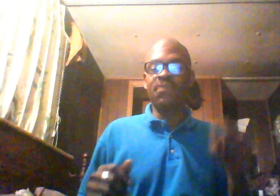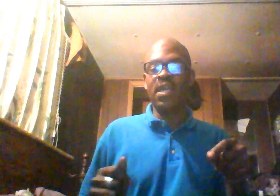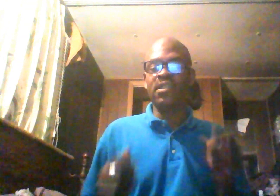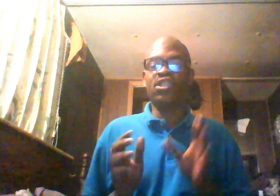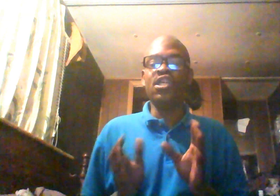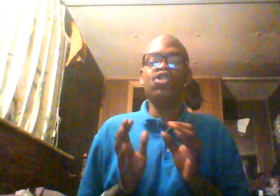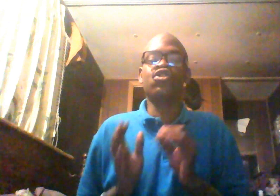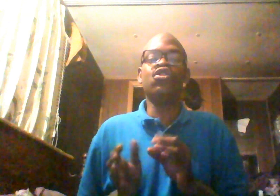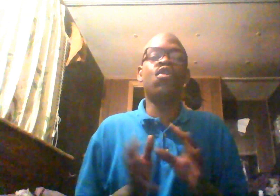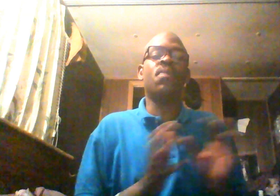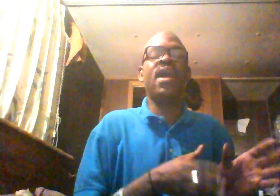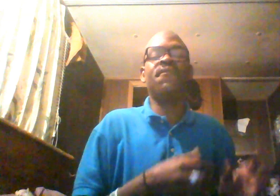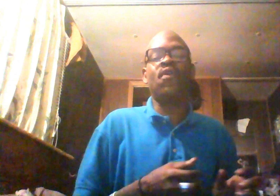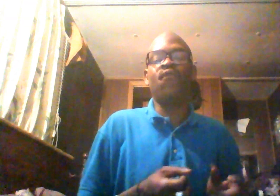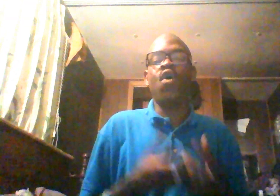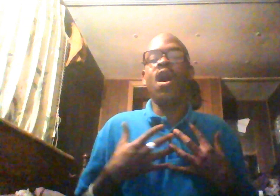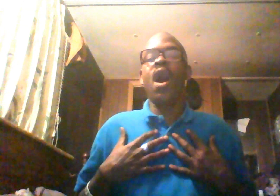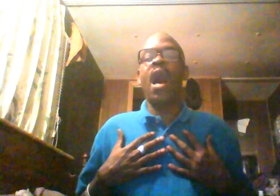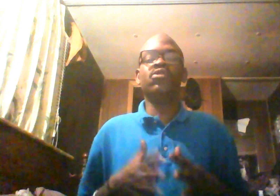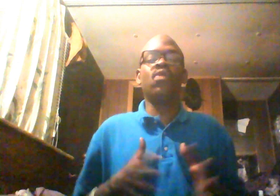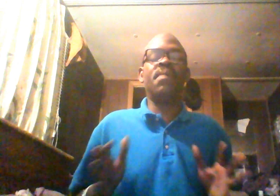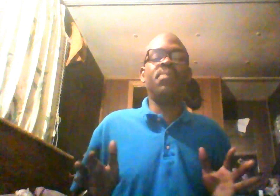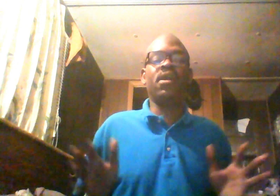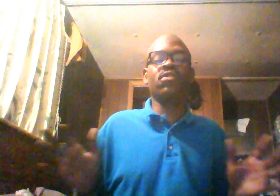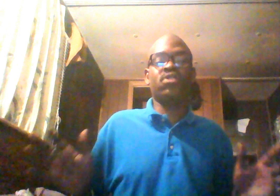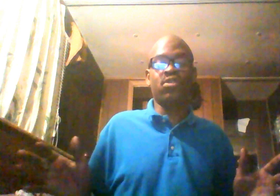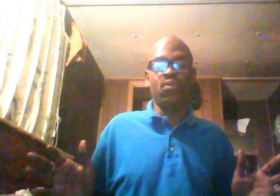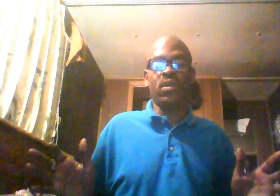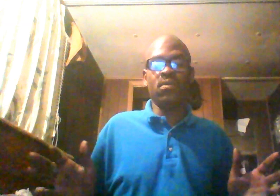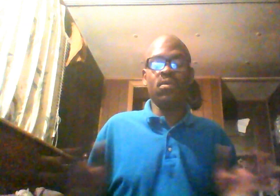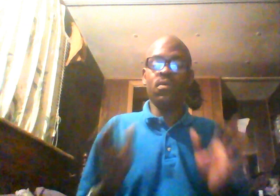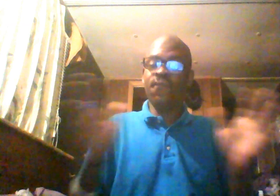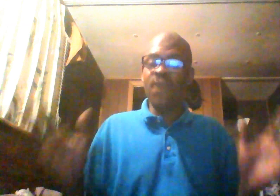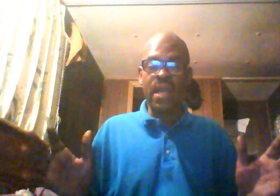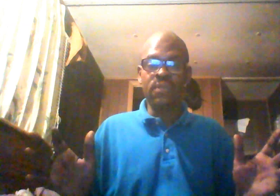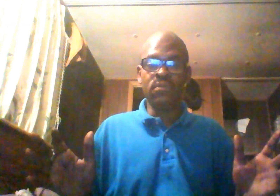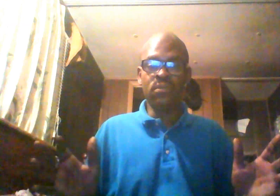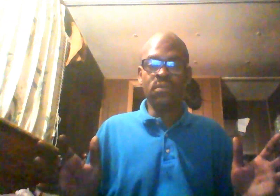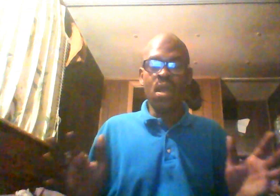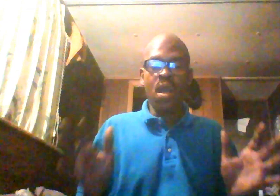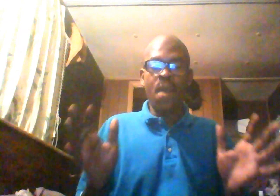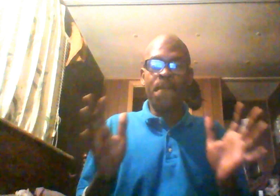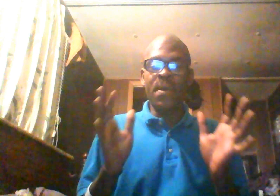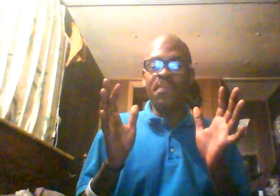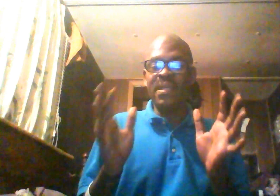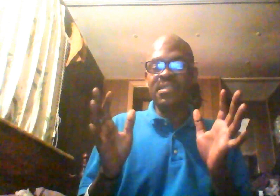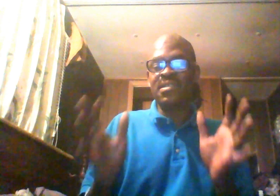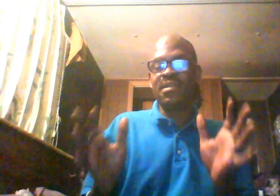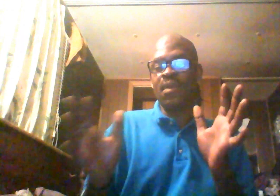thing that she stood on a platform for. I'm showing that big girls can do it. Fine. But be sincere in